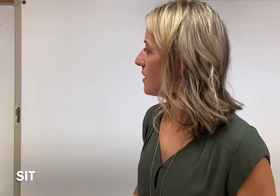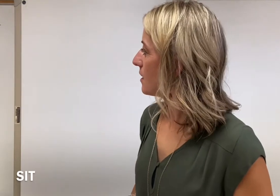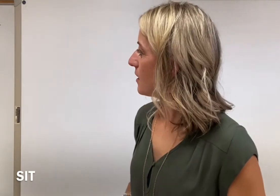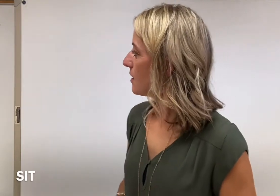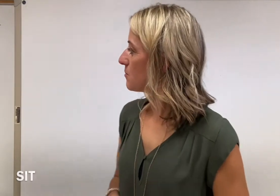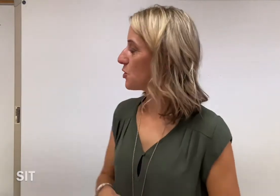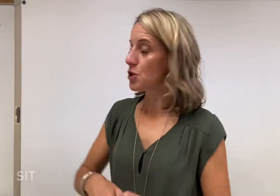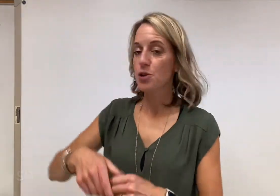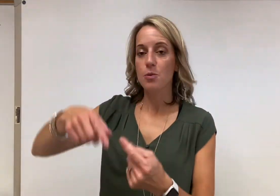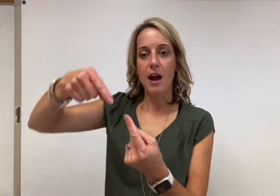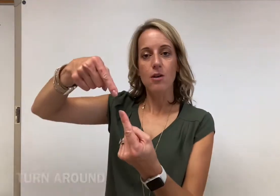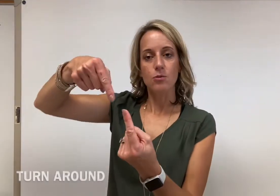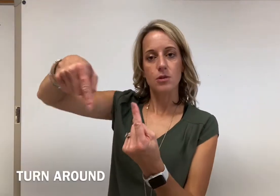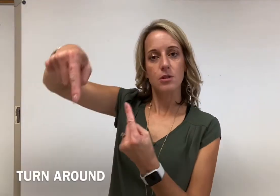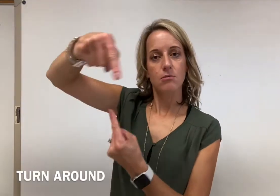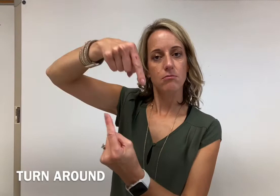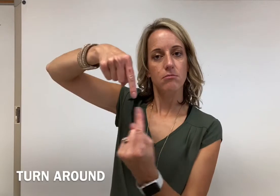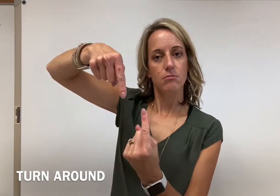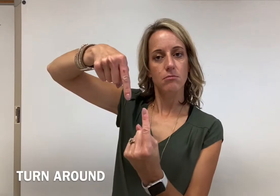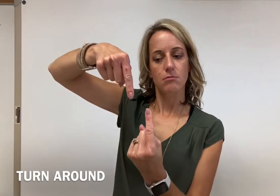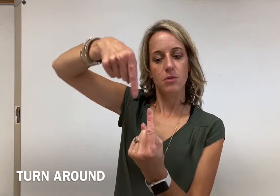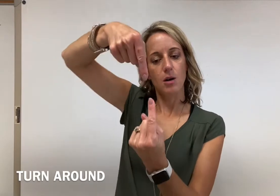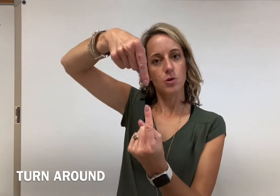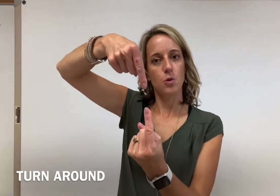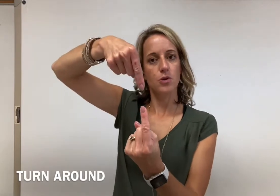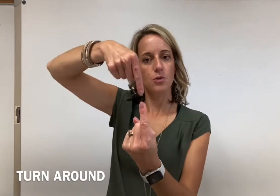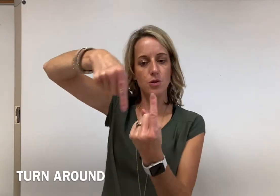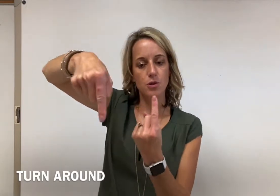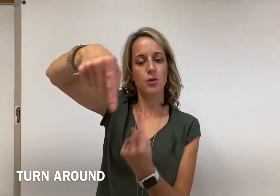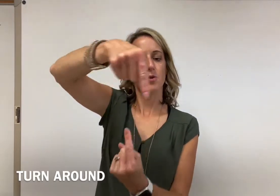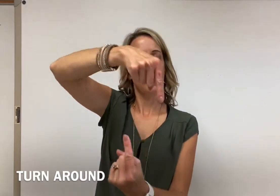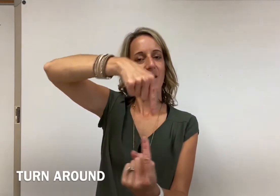To turn around, palms towards you. To turn around.